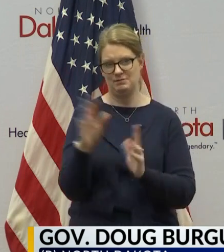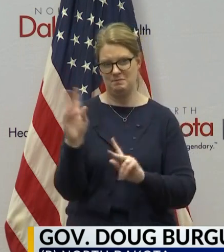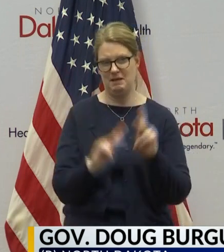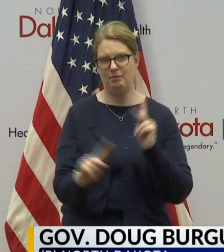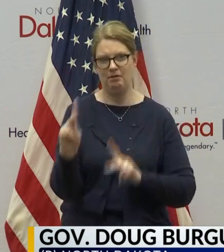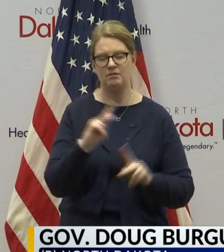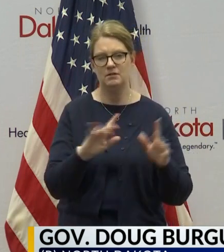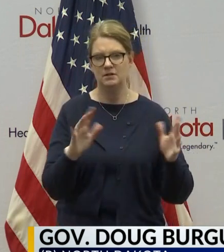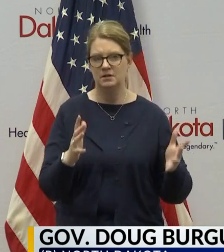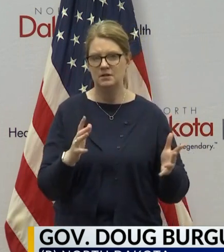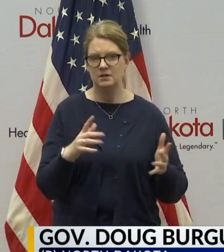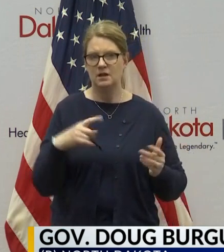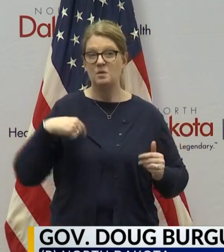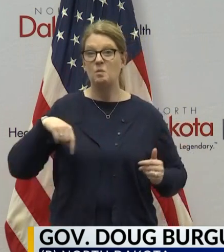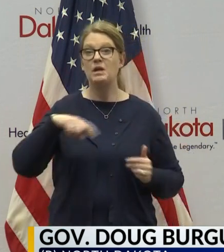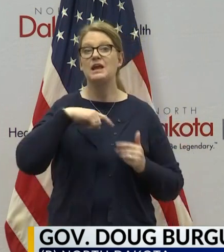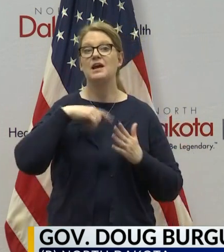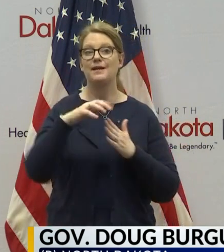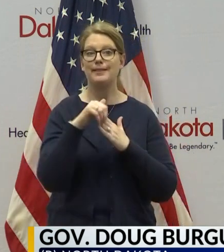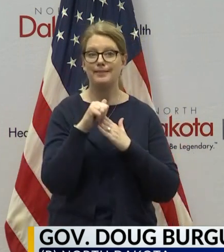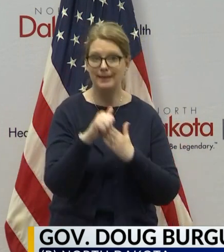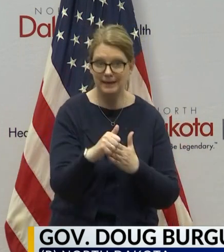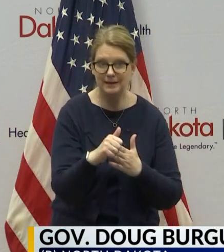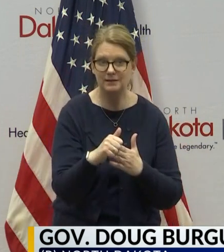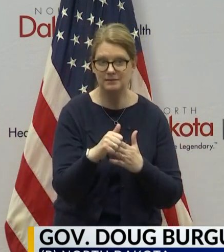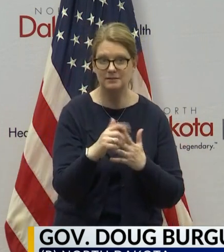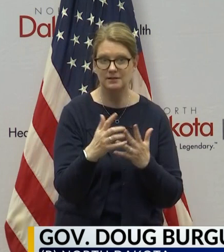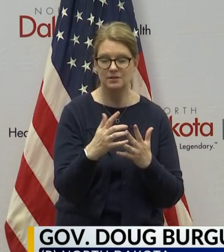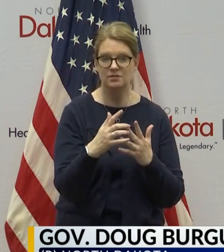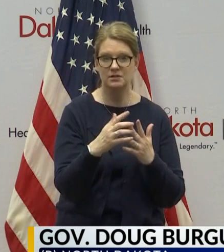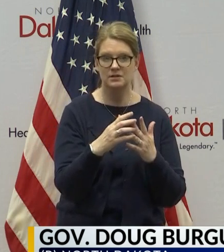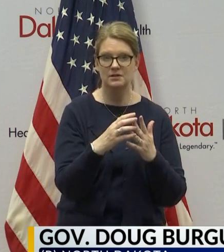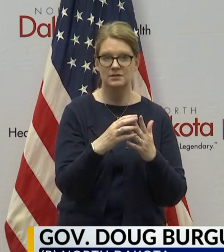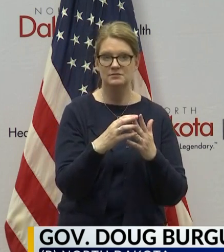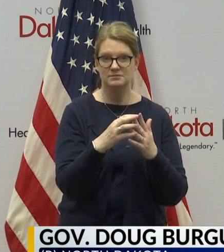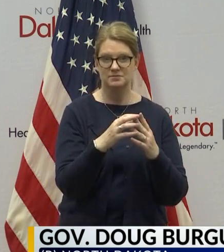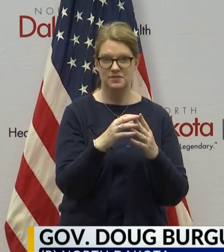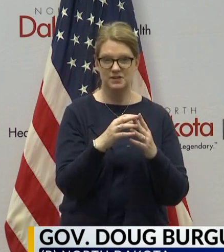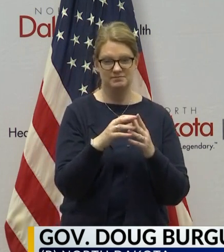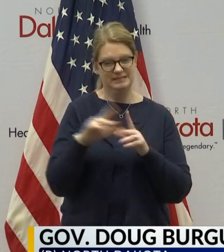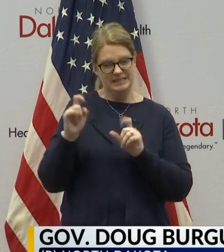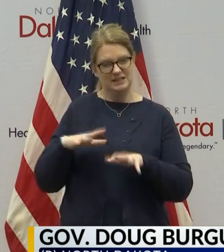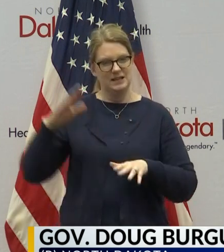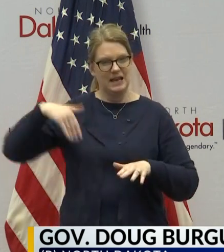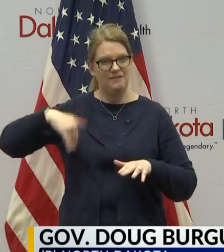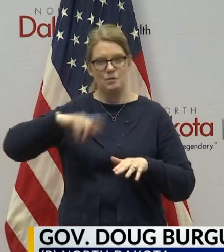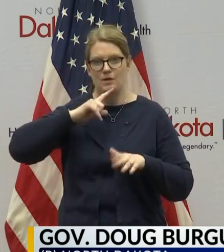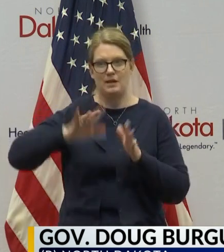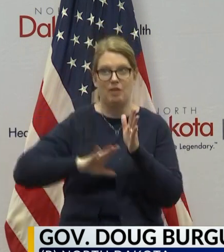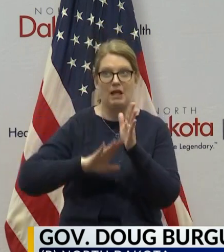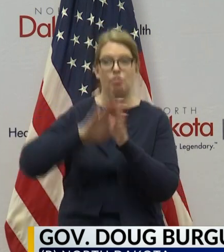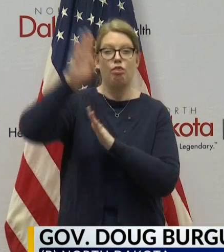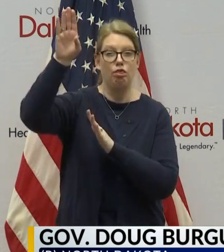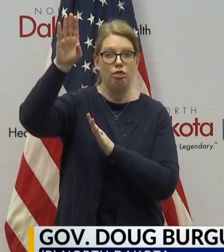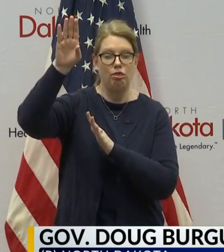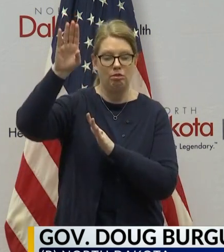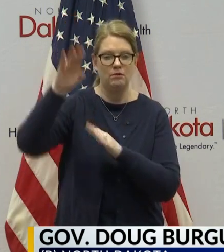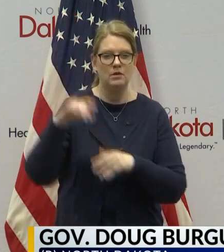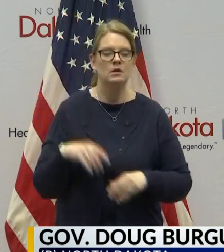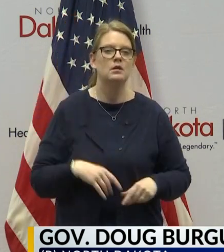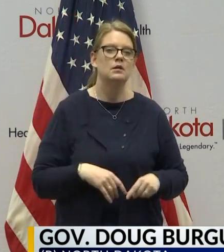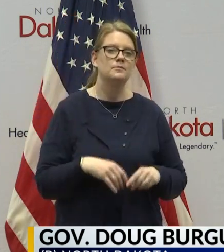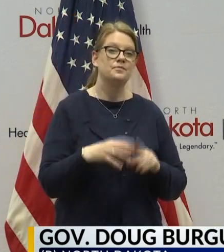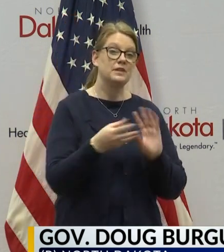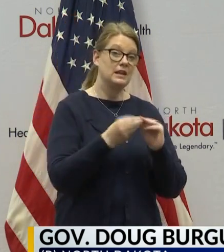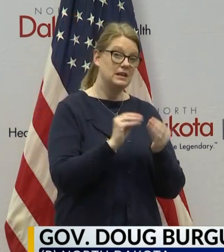really leading among those states that haven't had a breakout. Now, when we take these two together, the number of